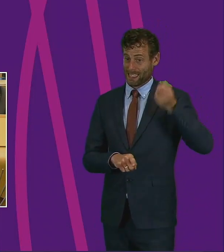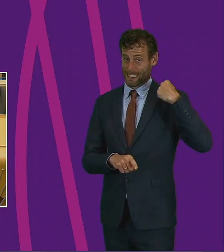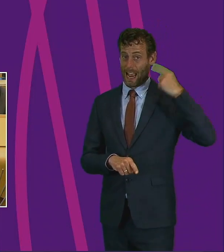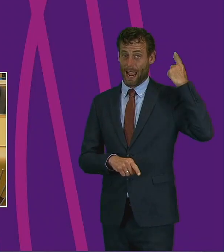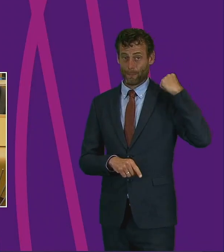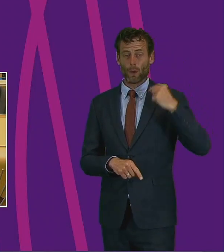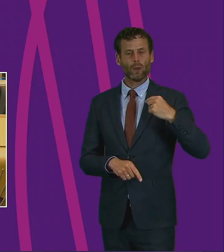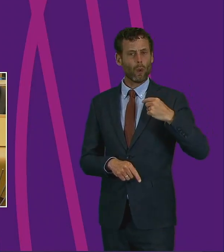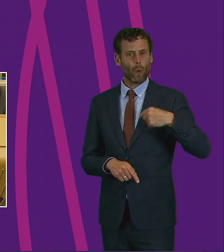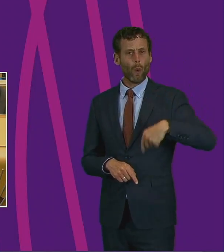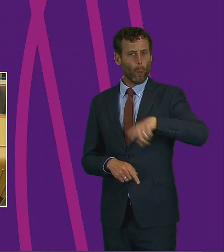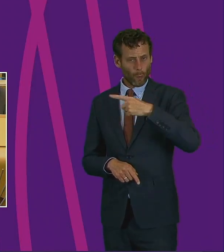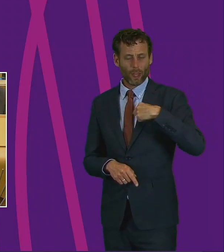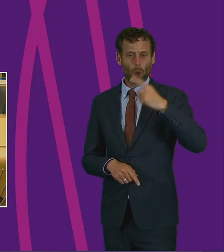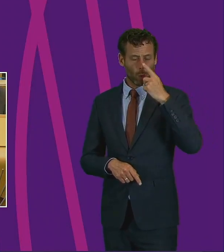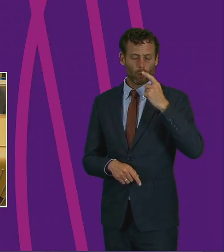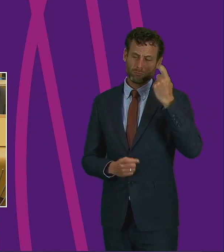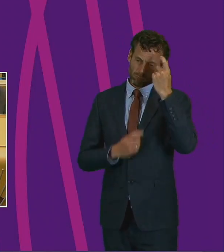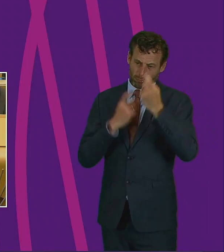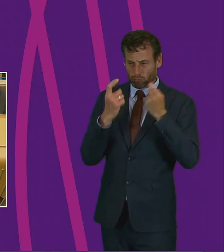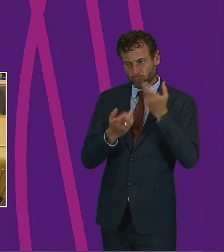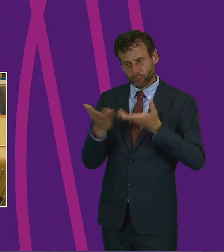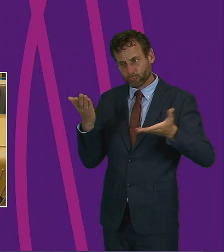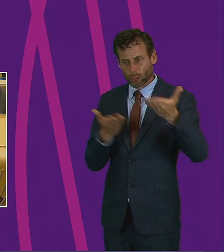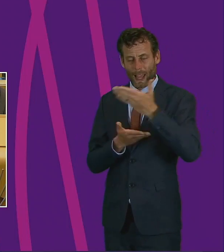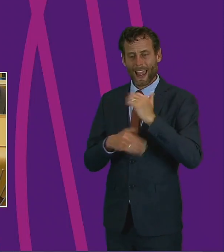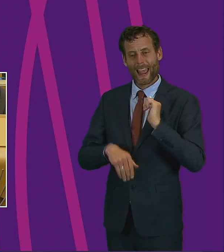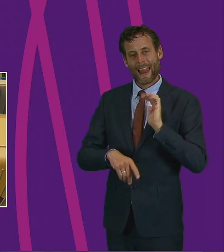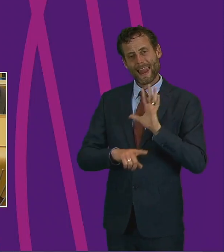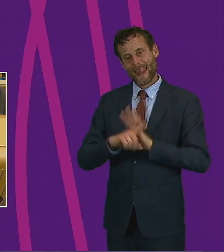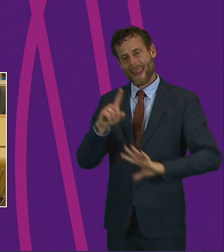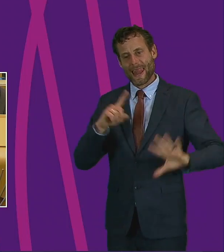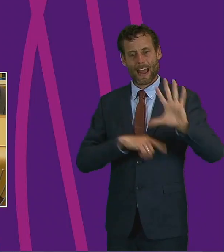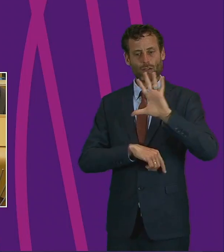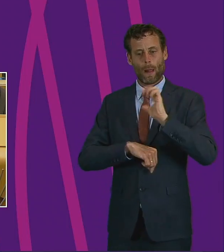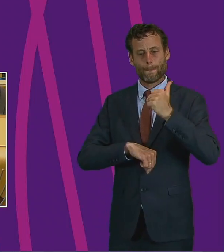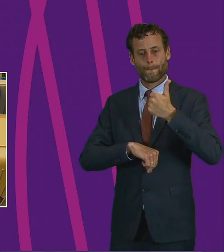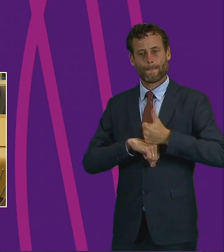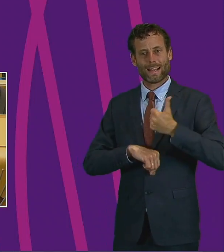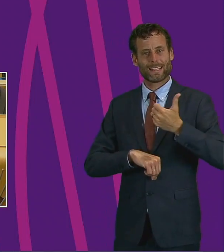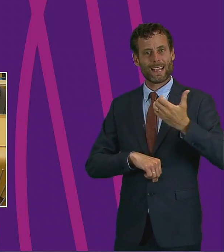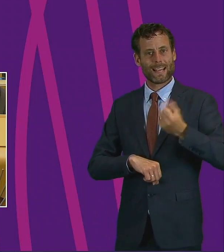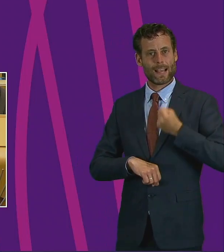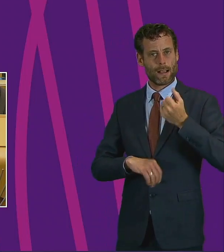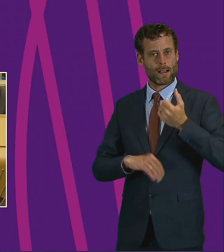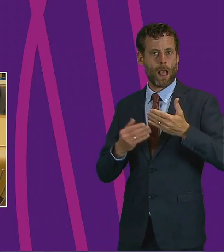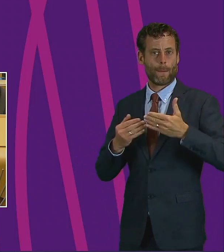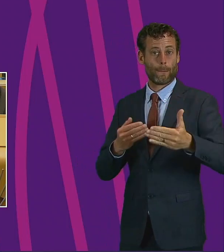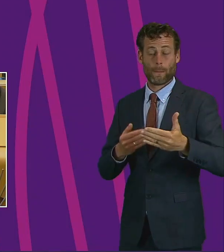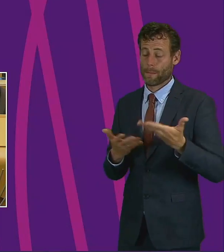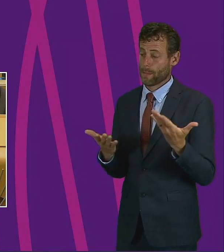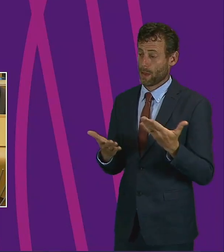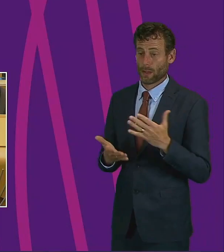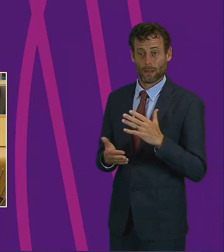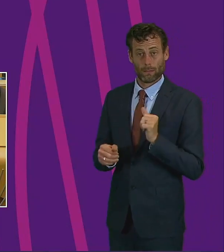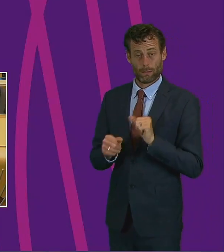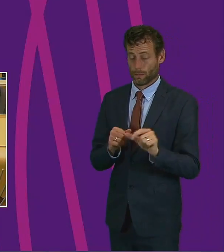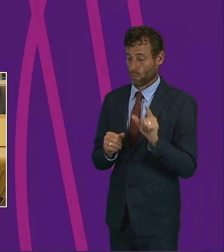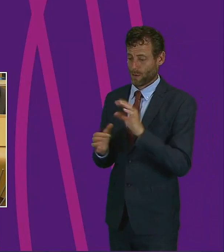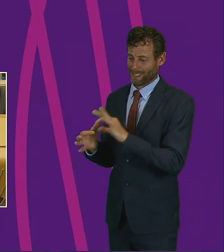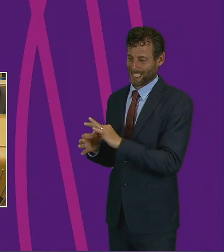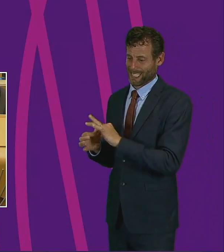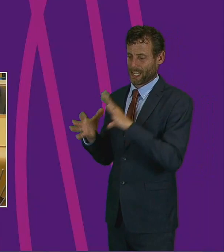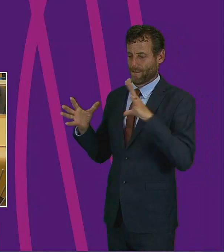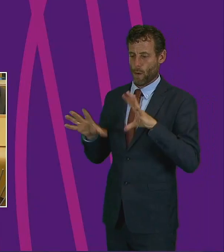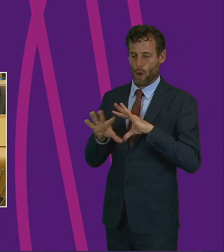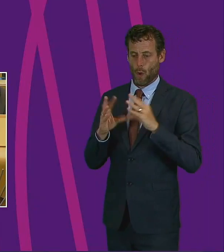than explore a national basic income in the years ahead. Presiding officer, or better still, devolve all welfare to this place, give